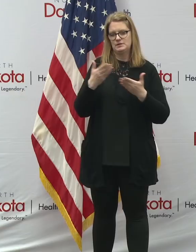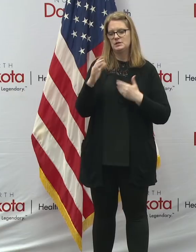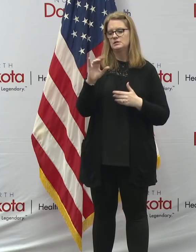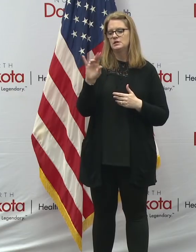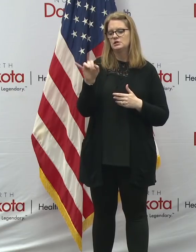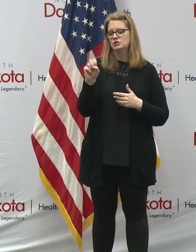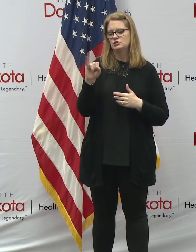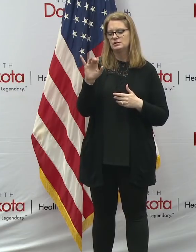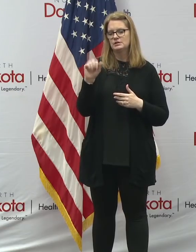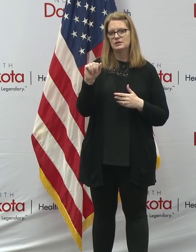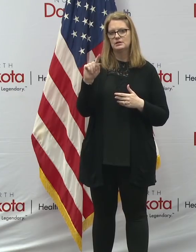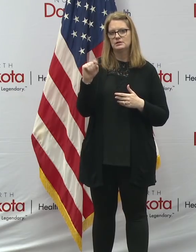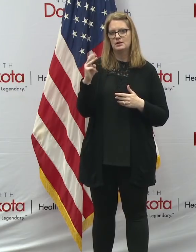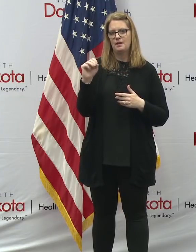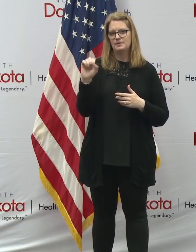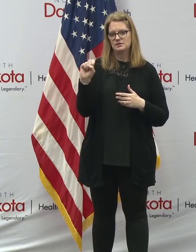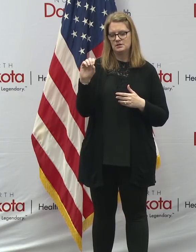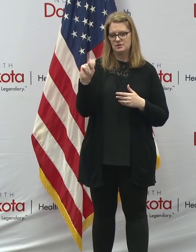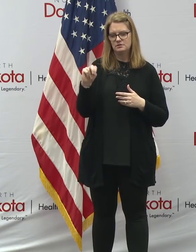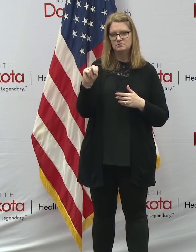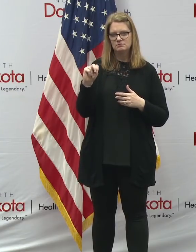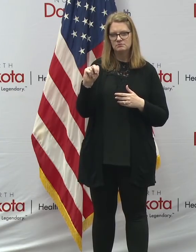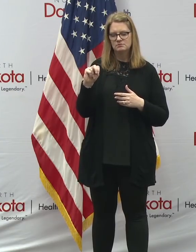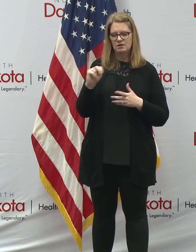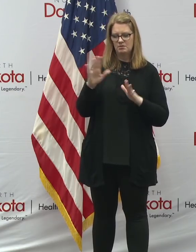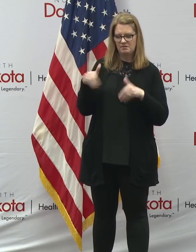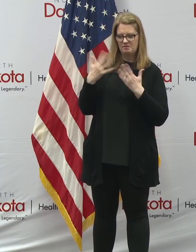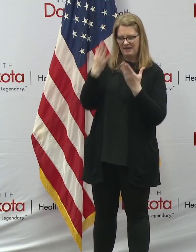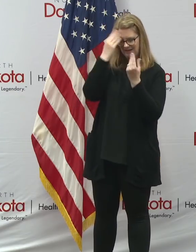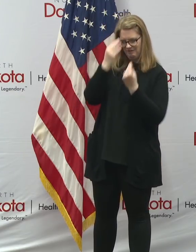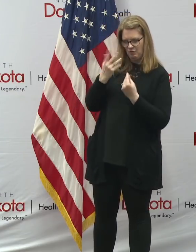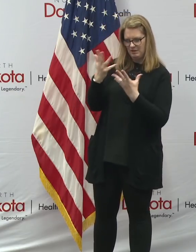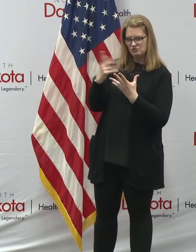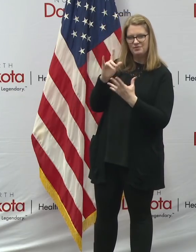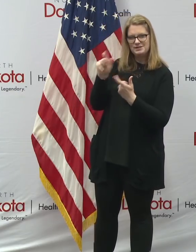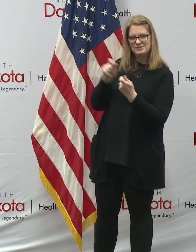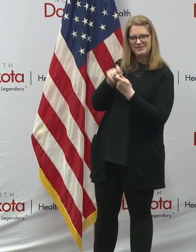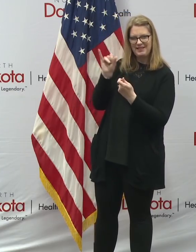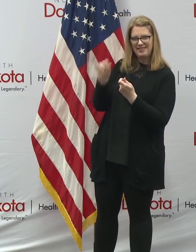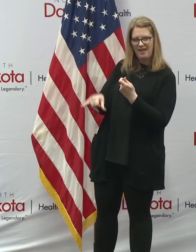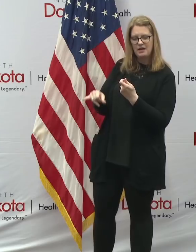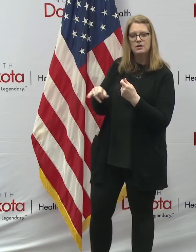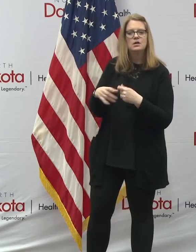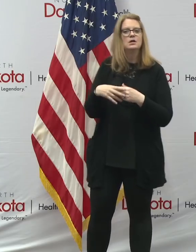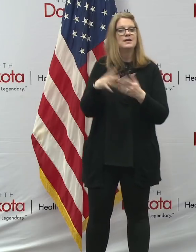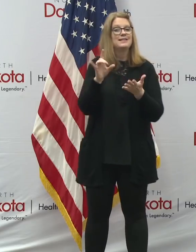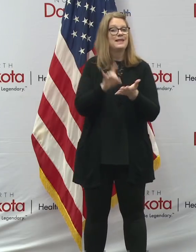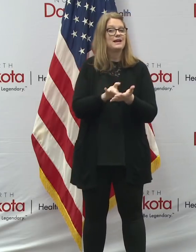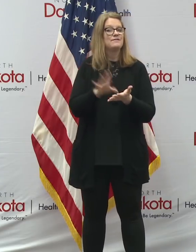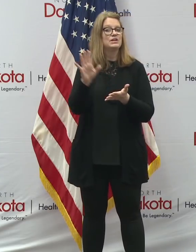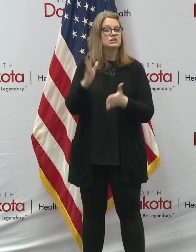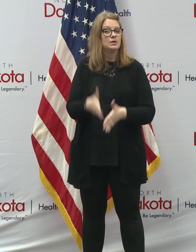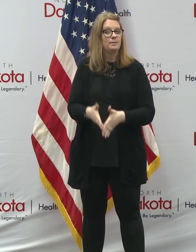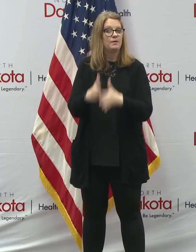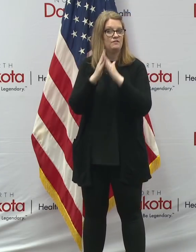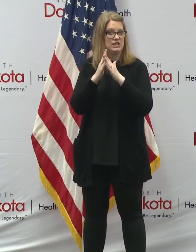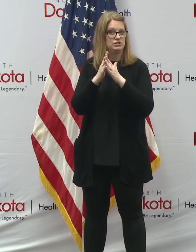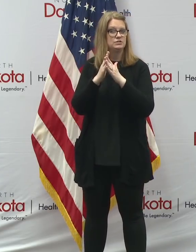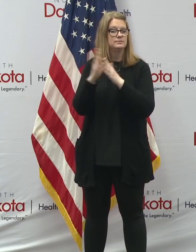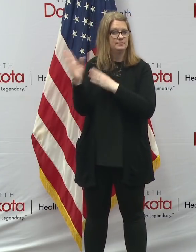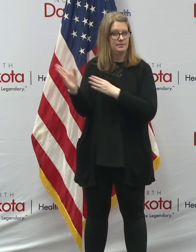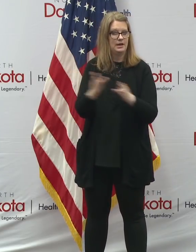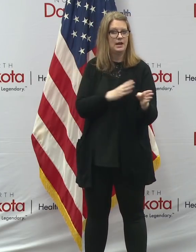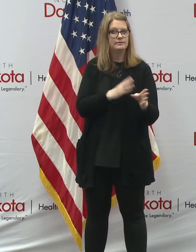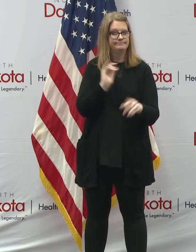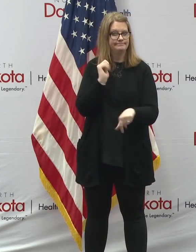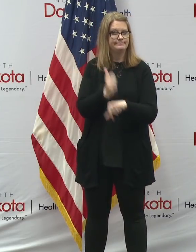and we will get them the information that they need as it relates to that specific. With the eviction prevention strategy that we are putting